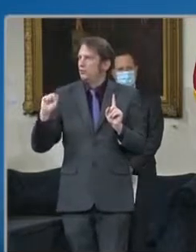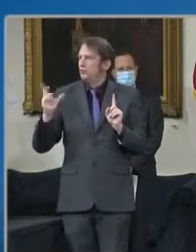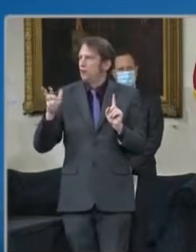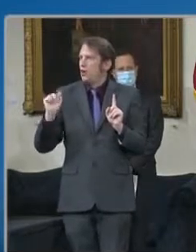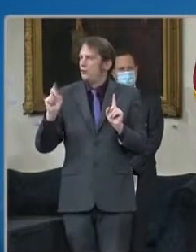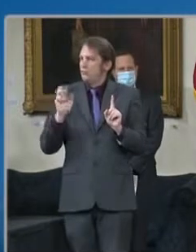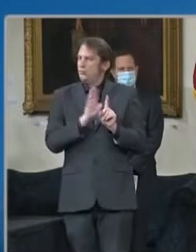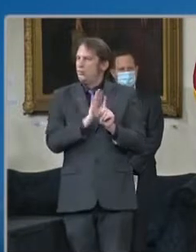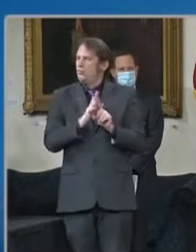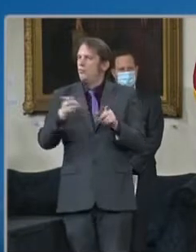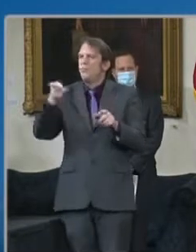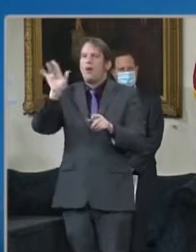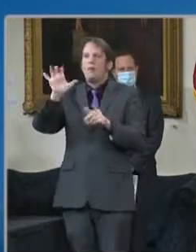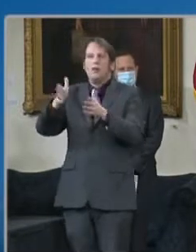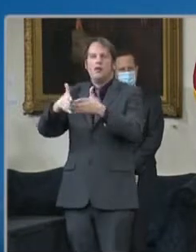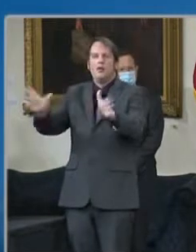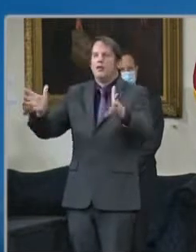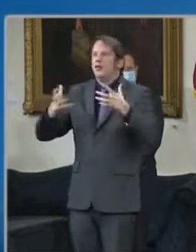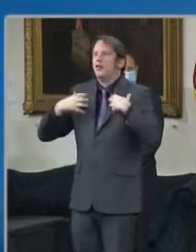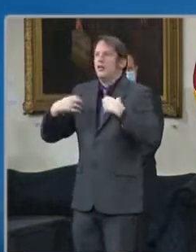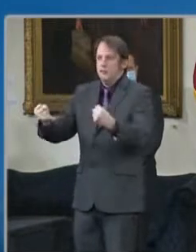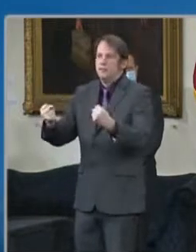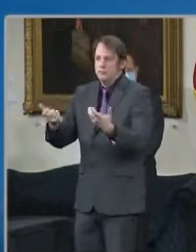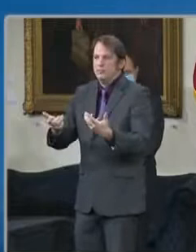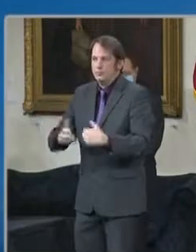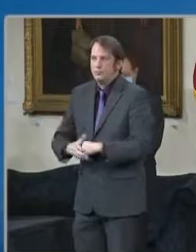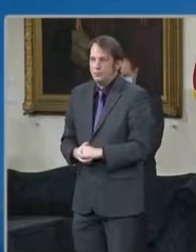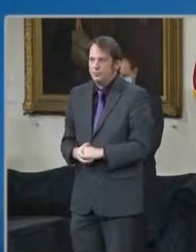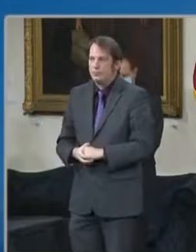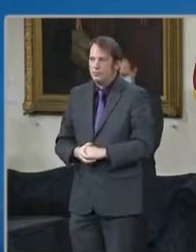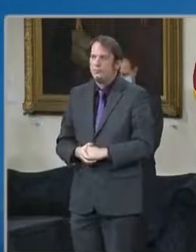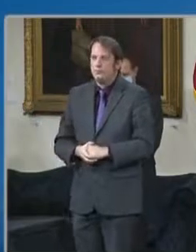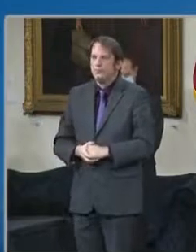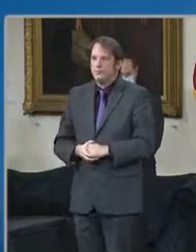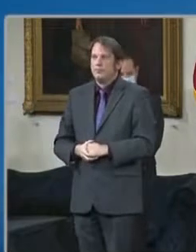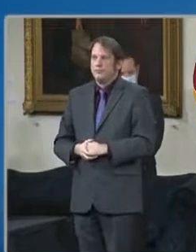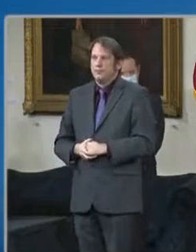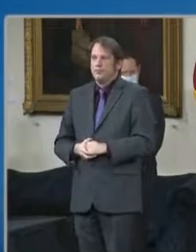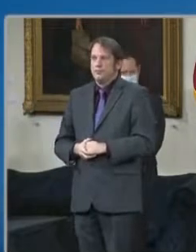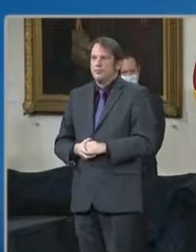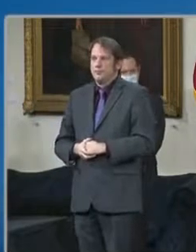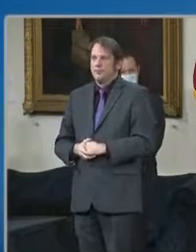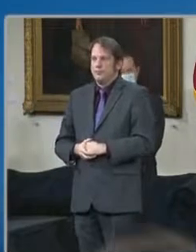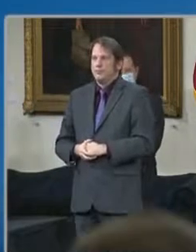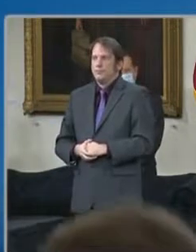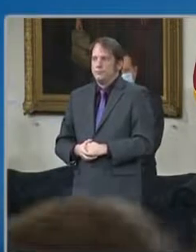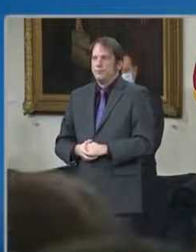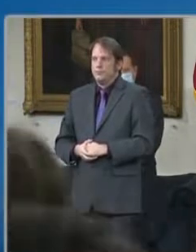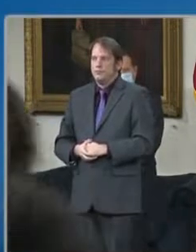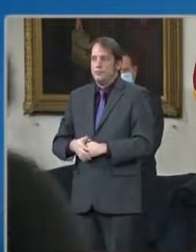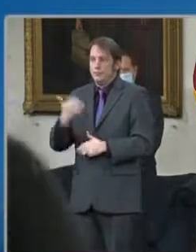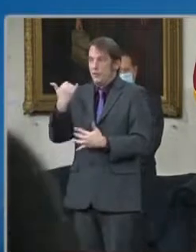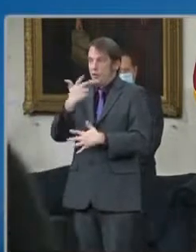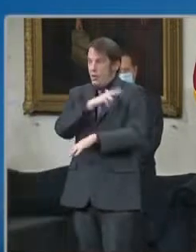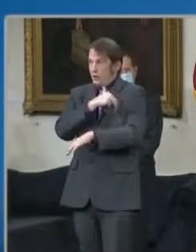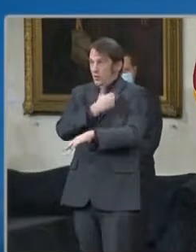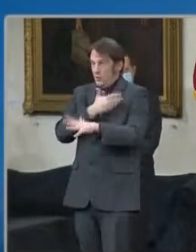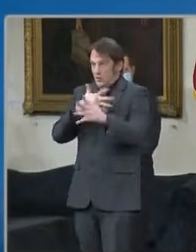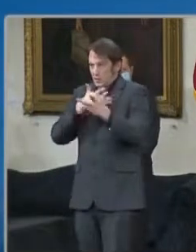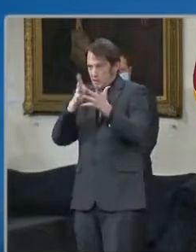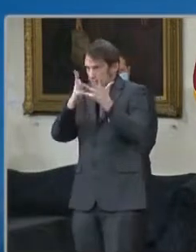communities, hospitals are uniquely positioned to support local community-based vaccination efforts.